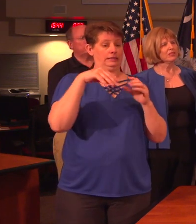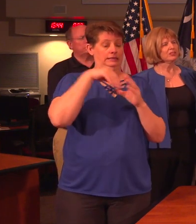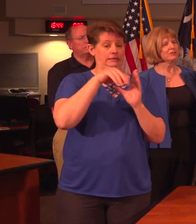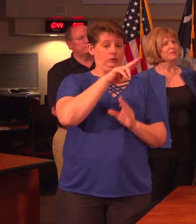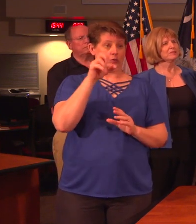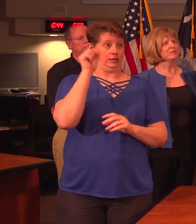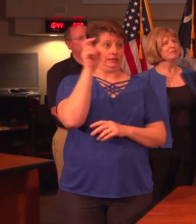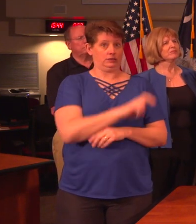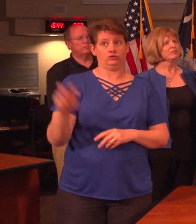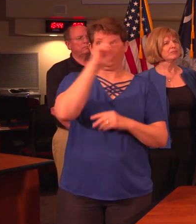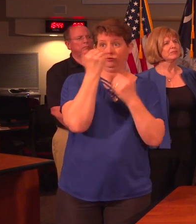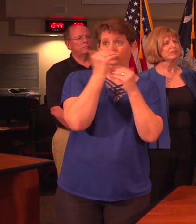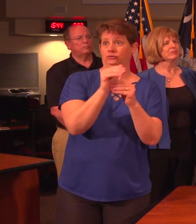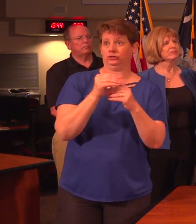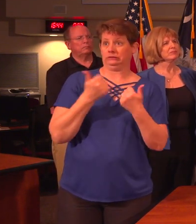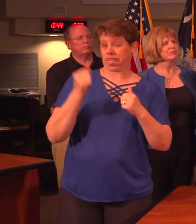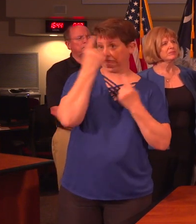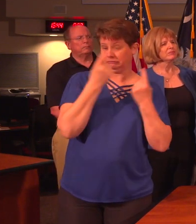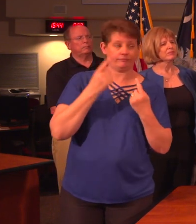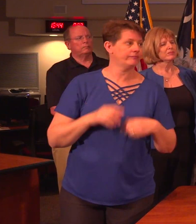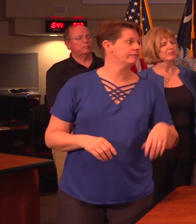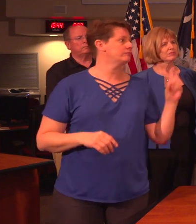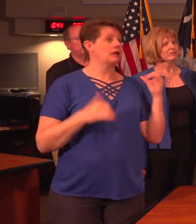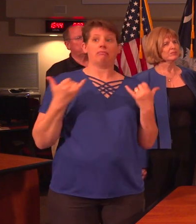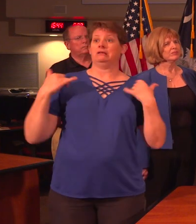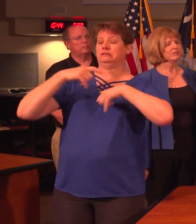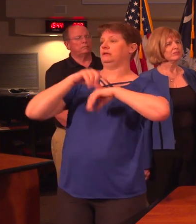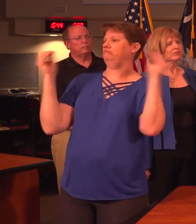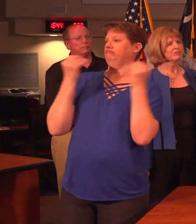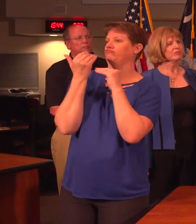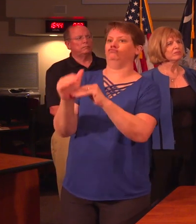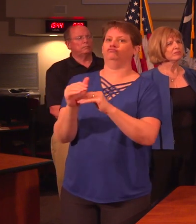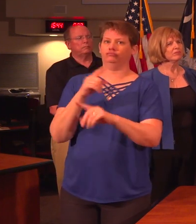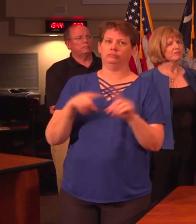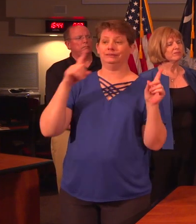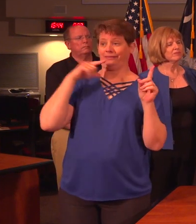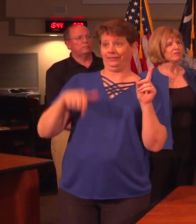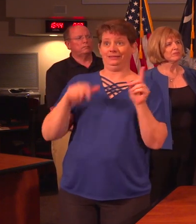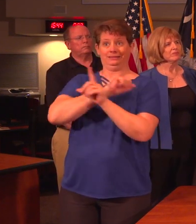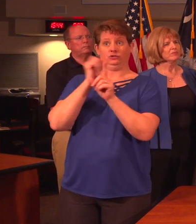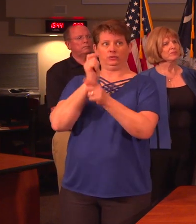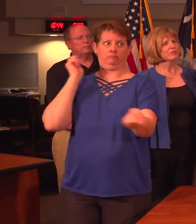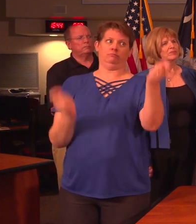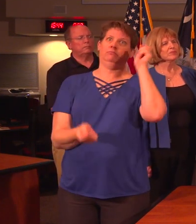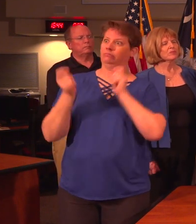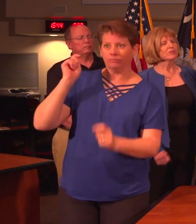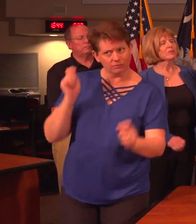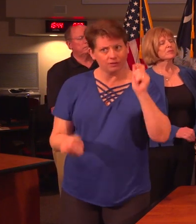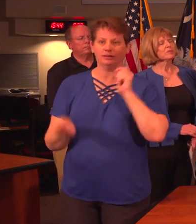Beg your pardon? Any considerations for domestic travel restrictions? We have none at this time, but as I say, this is a fluid situation. We